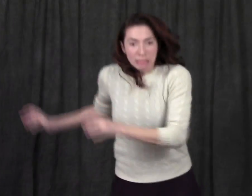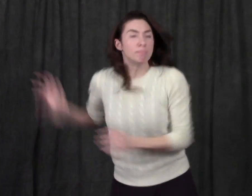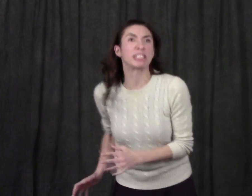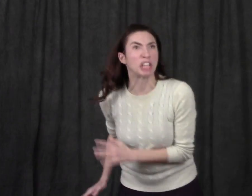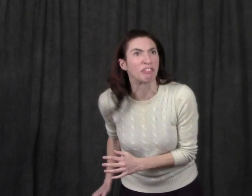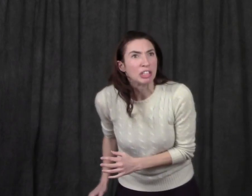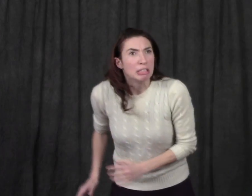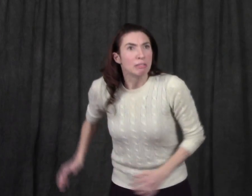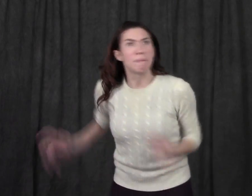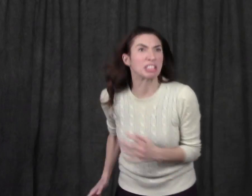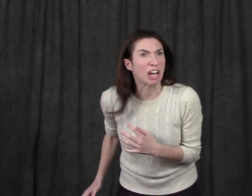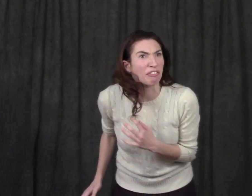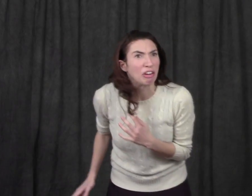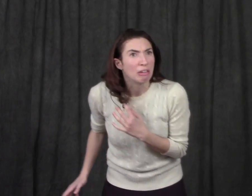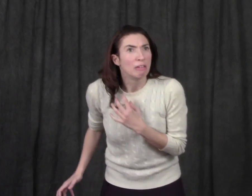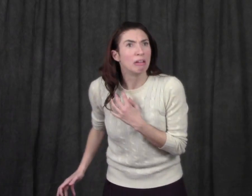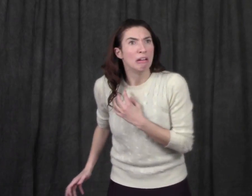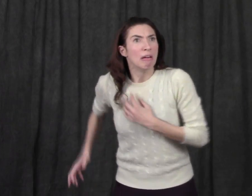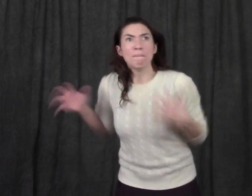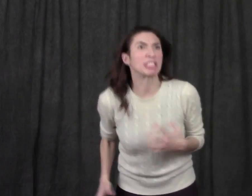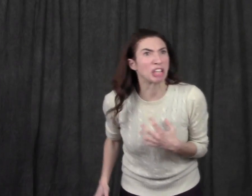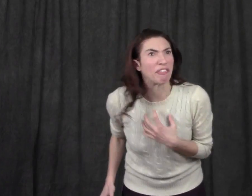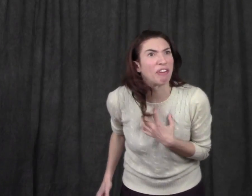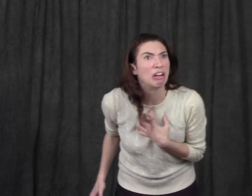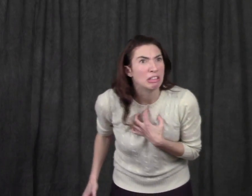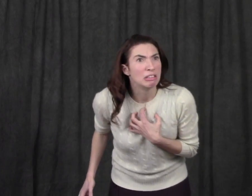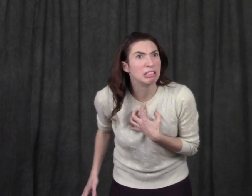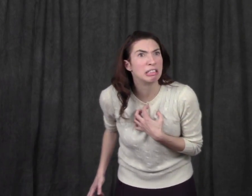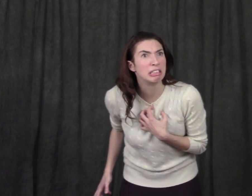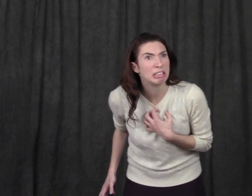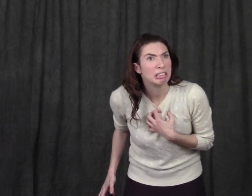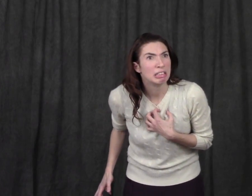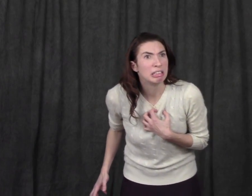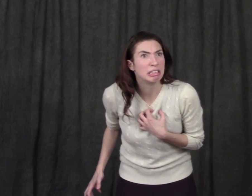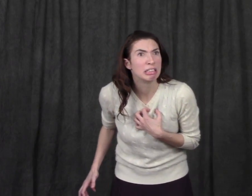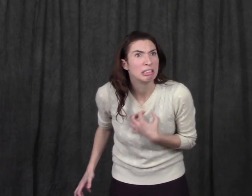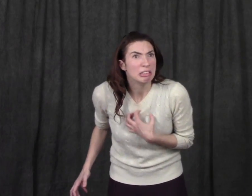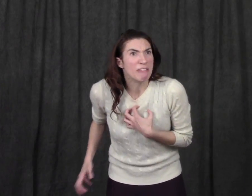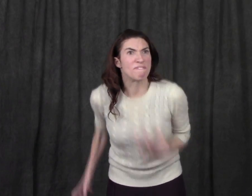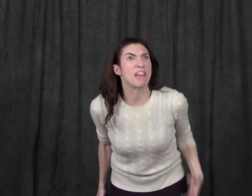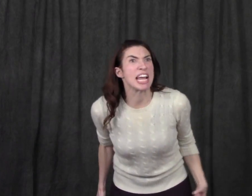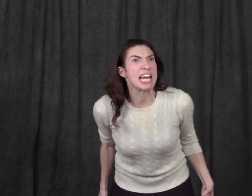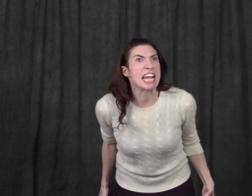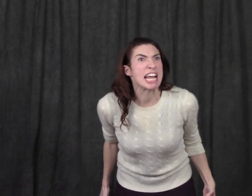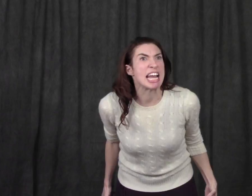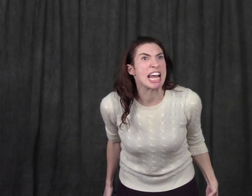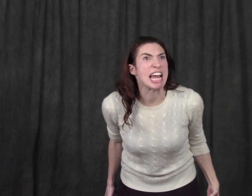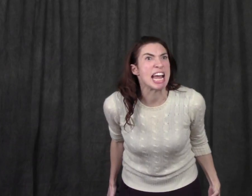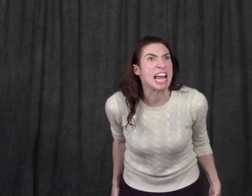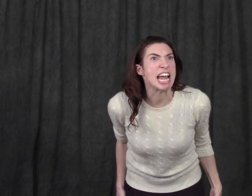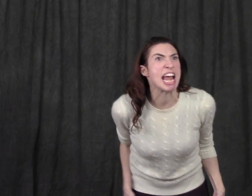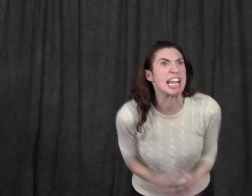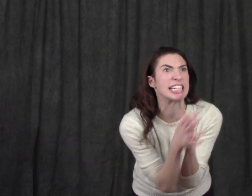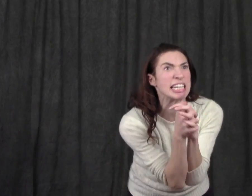Mischief! Mischief! Mischief! Feed! Feet!